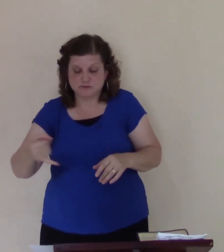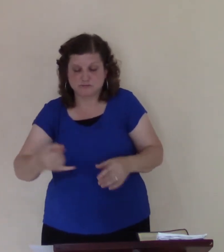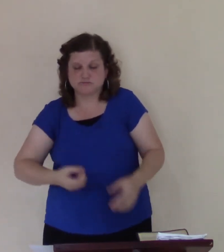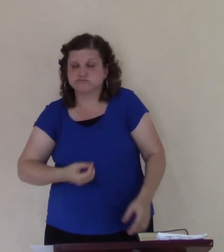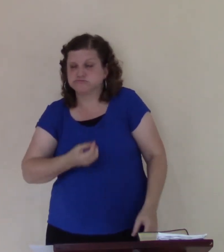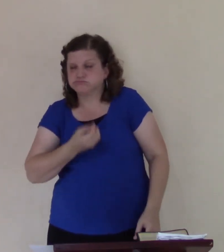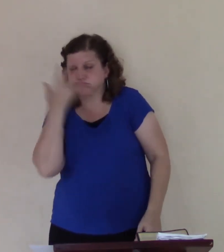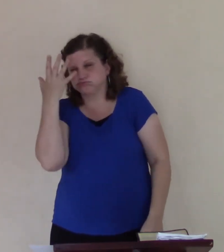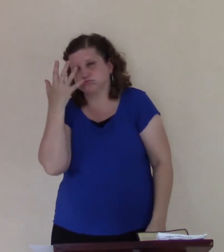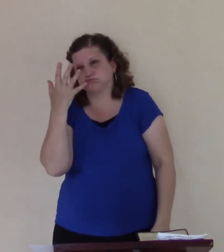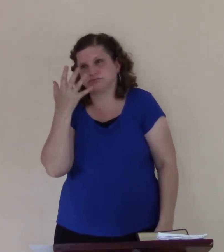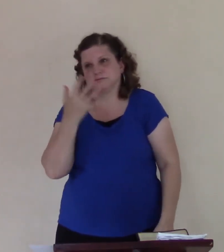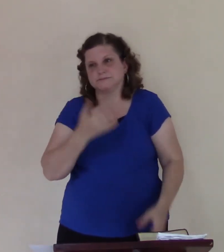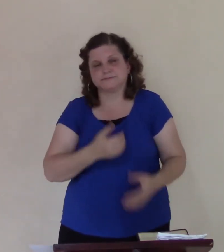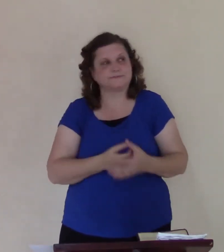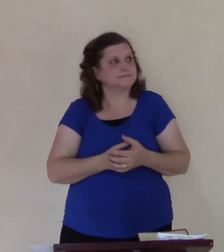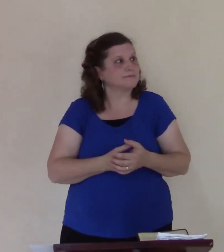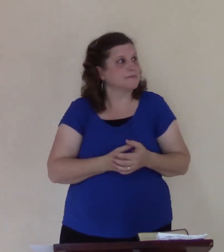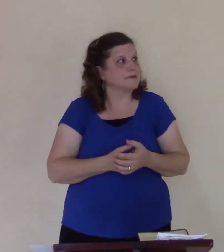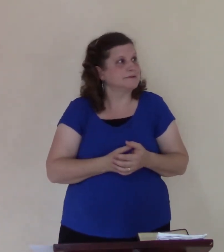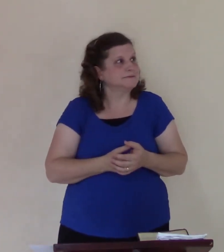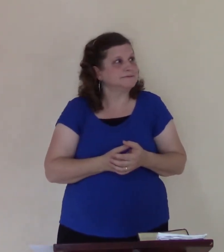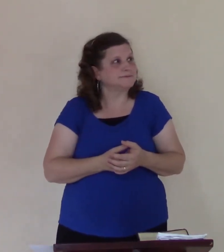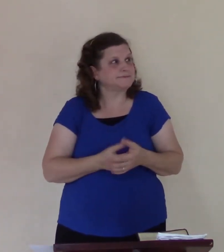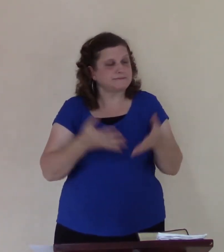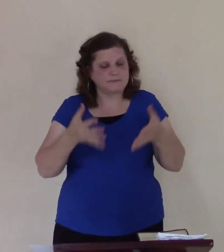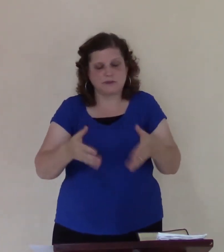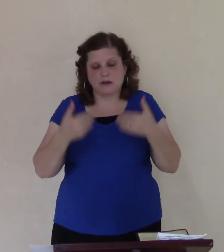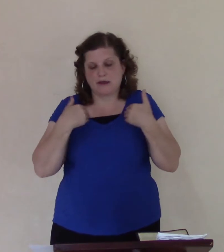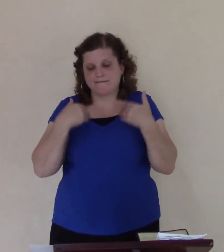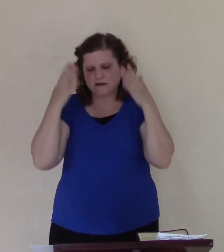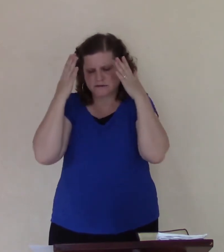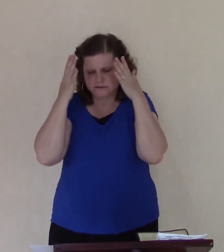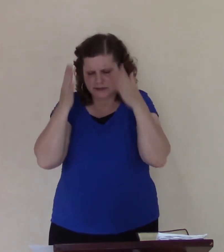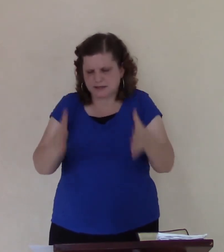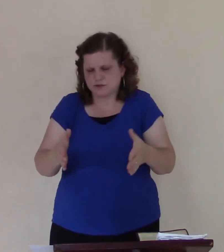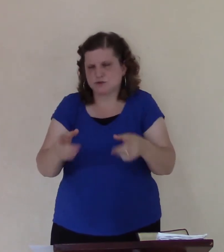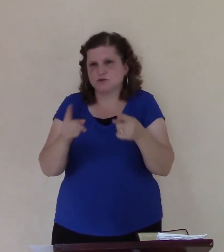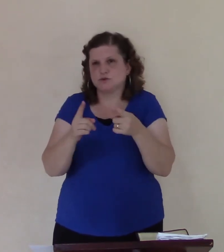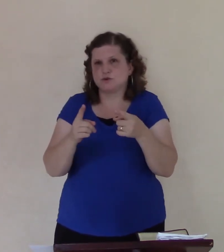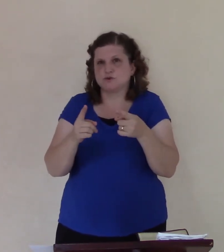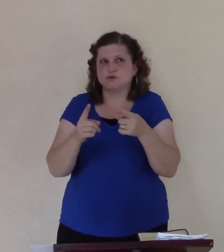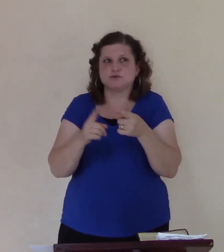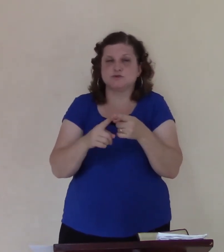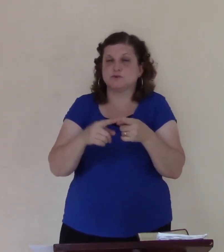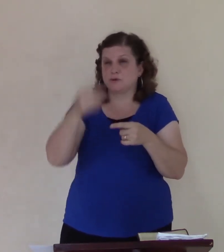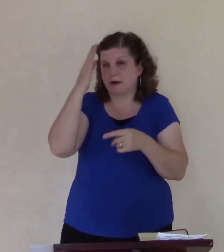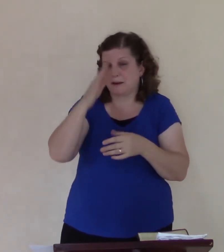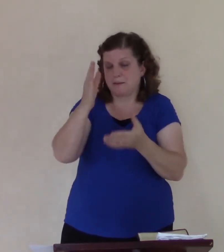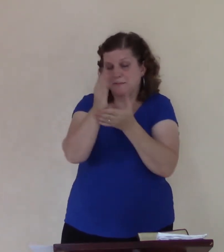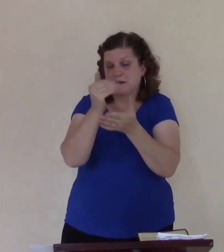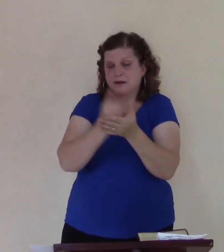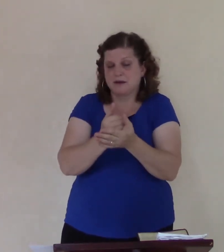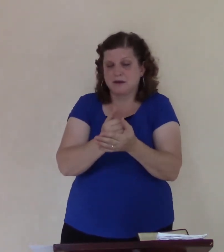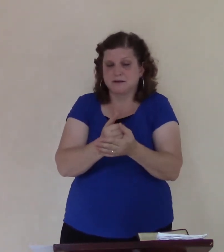mad. Now he has an attitude towards God, even as what God has done. I mean, God, why did you do this?